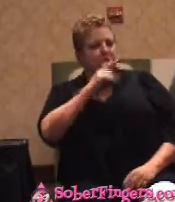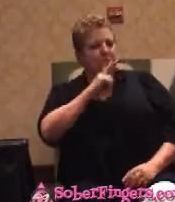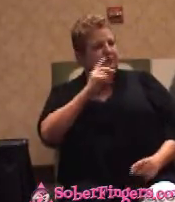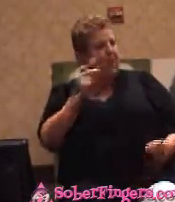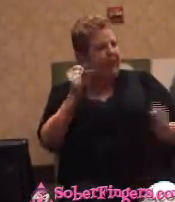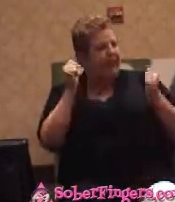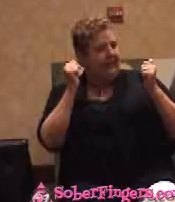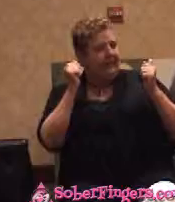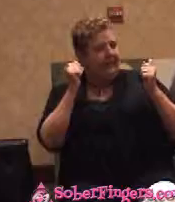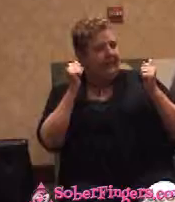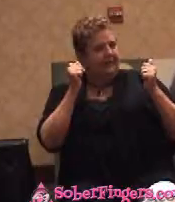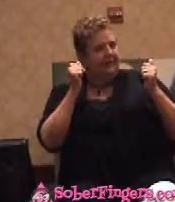I was in eighth grade.